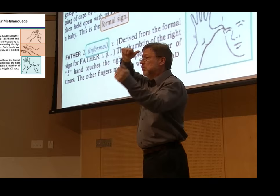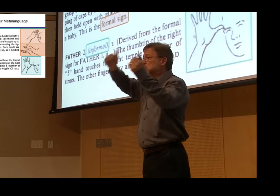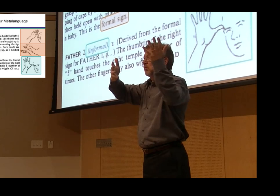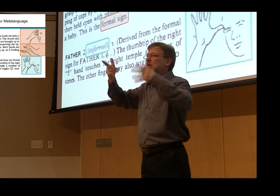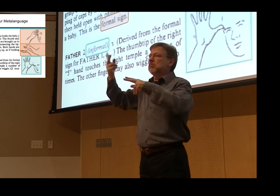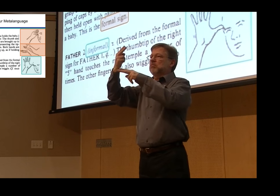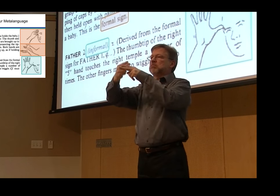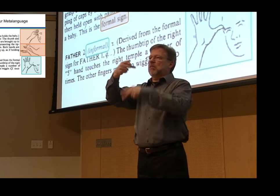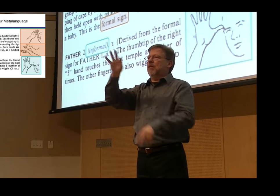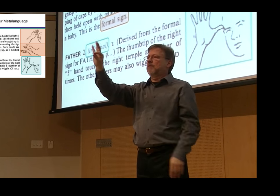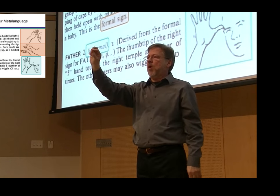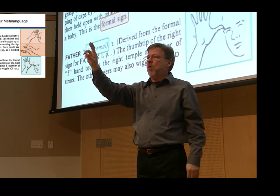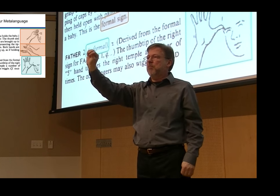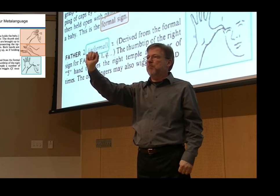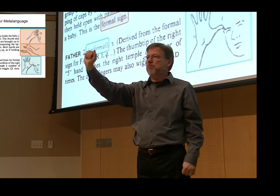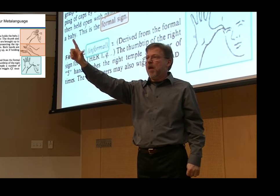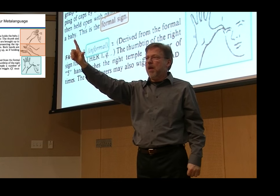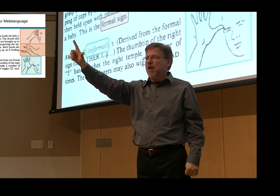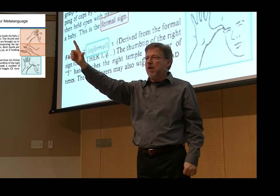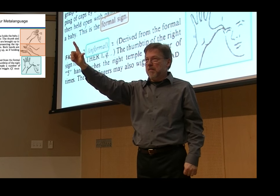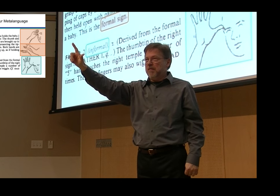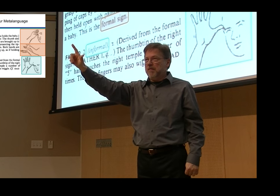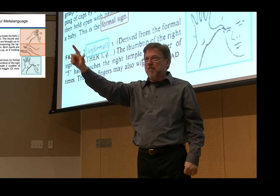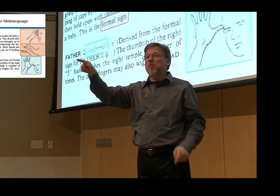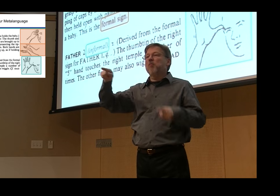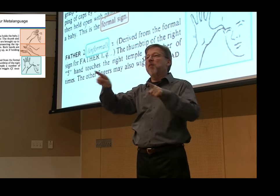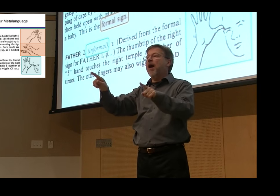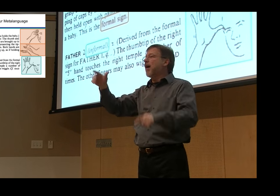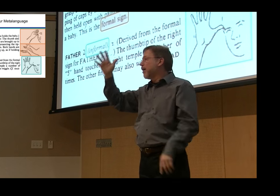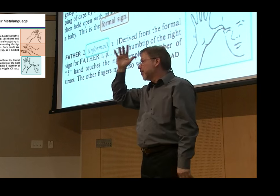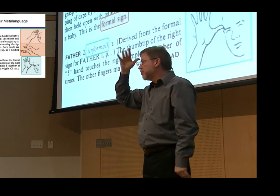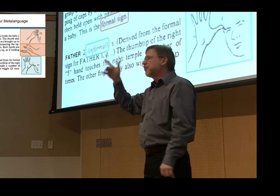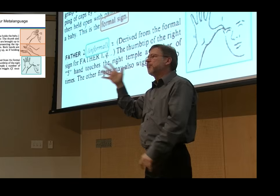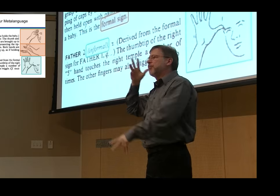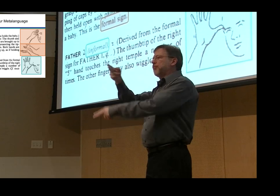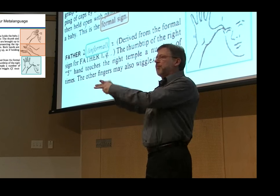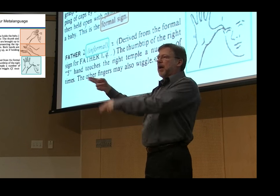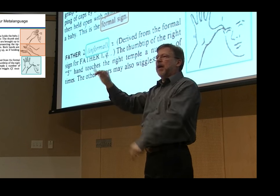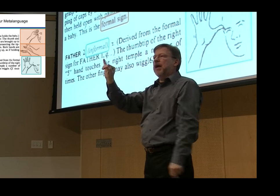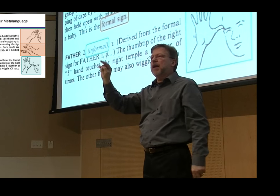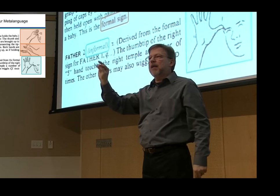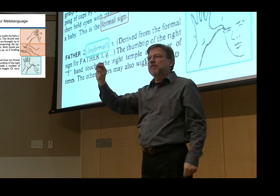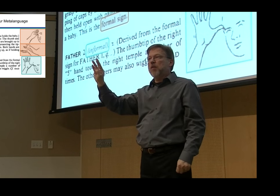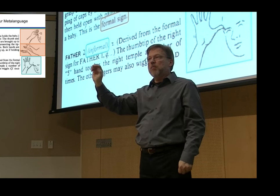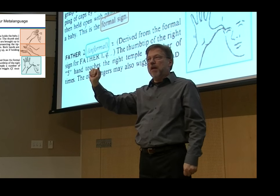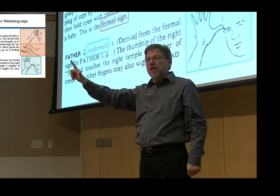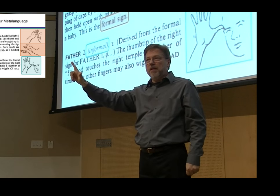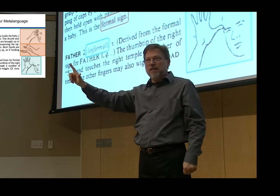for this was that the McGregor version was a formal version in 1981. And